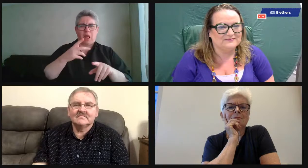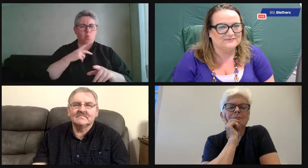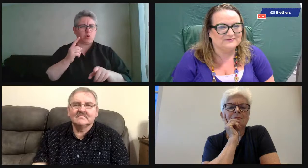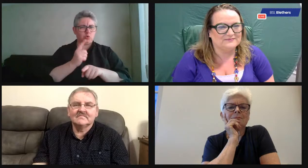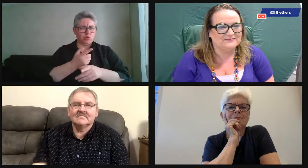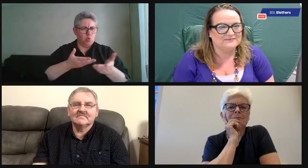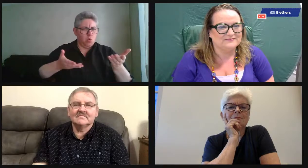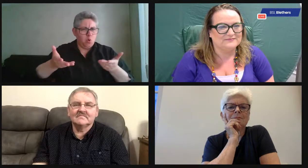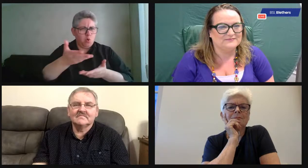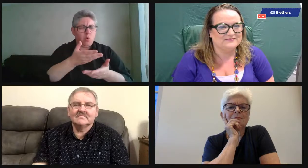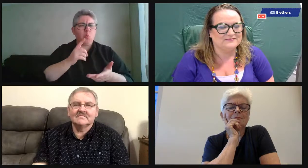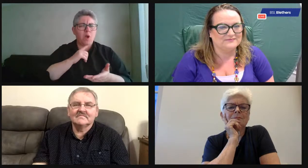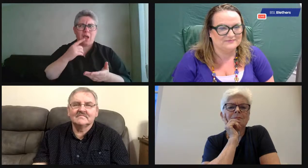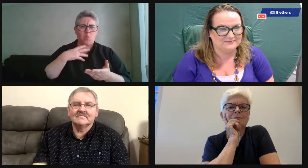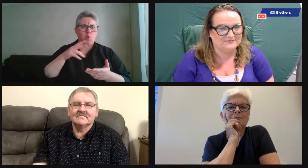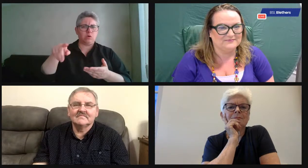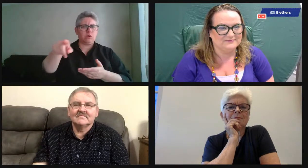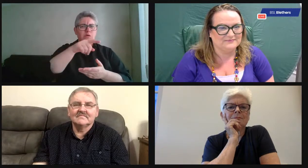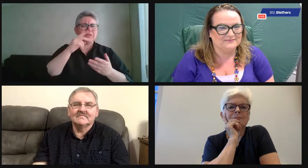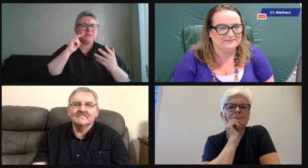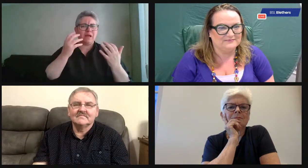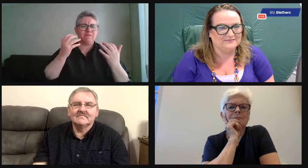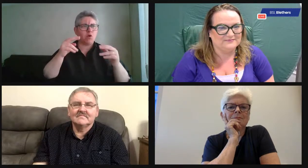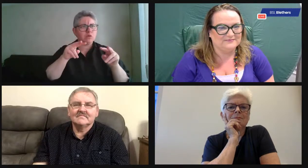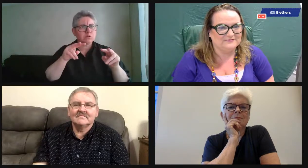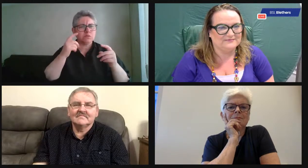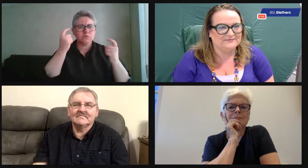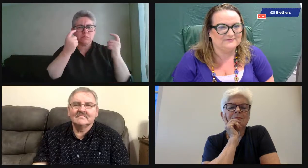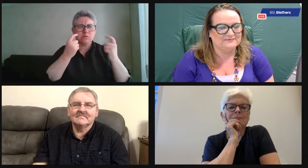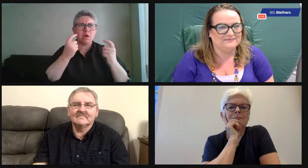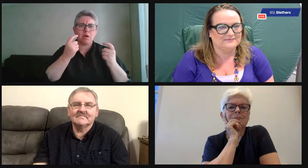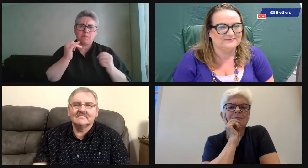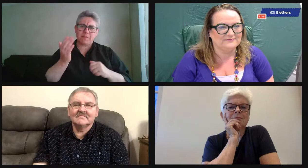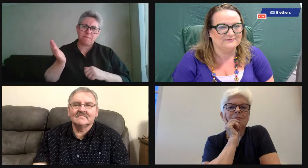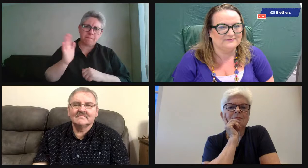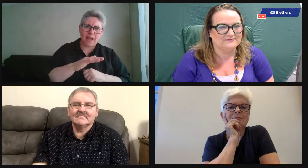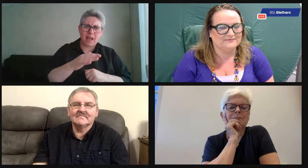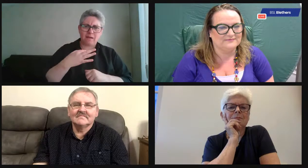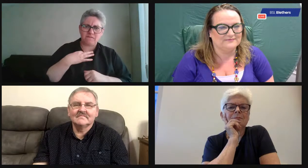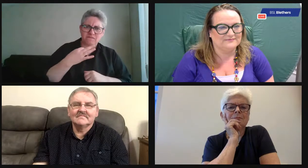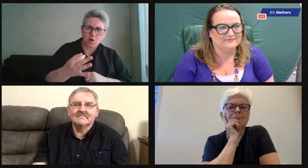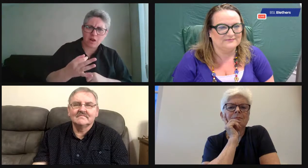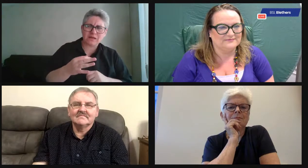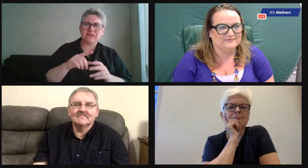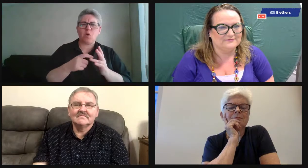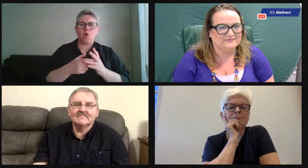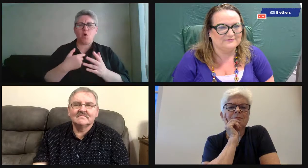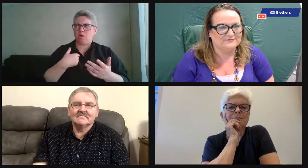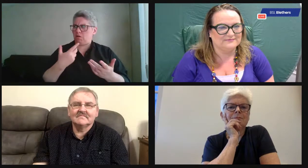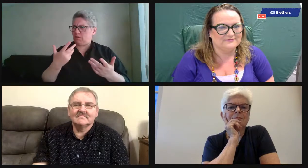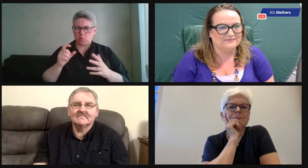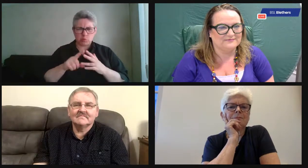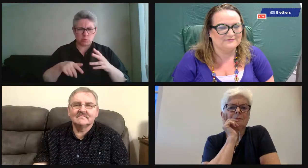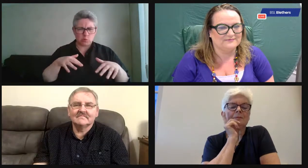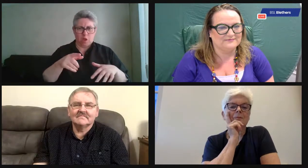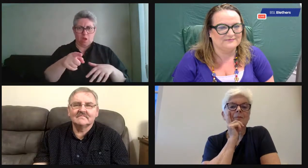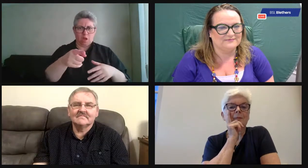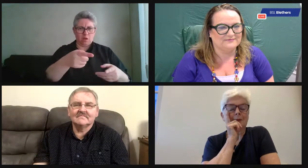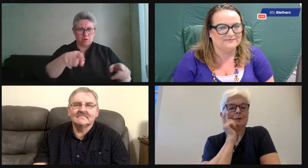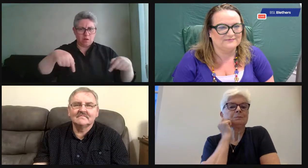working with hearing people and hearing organisations. So the aim of tonight is really to talk to you about those experiences and try